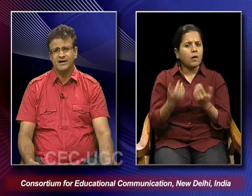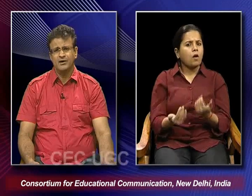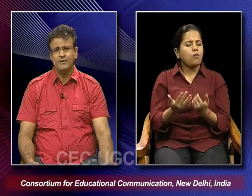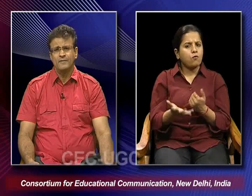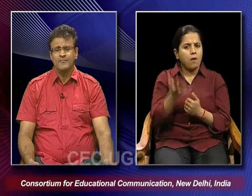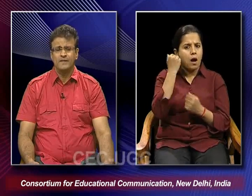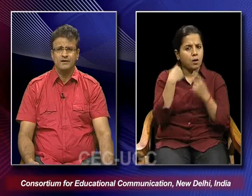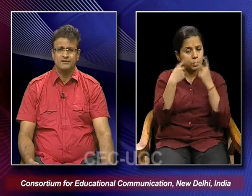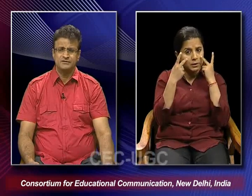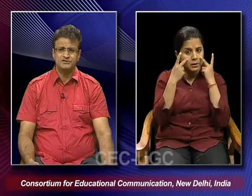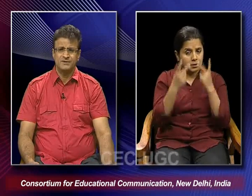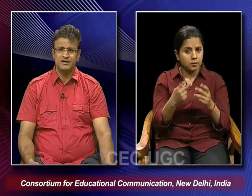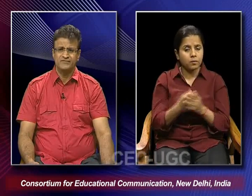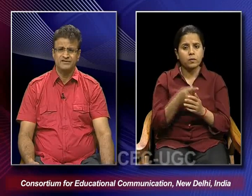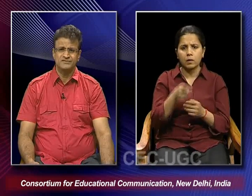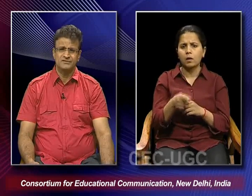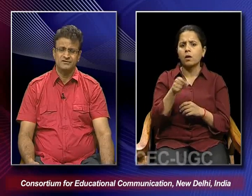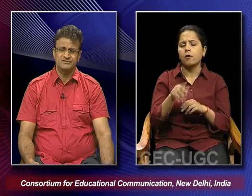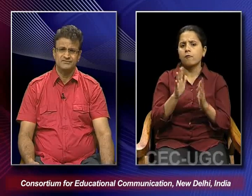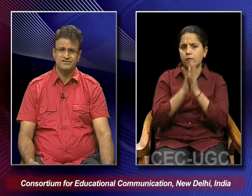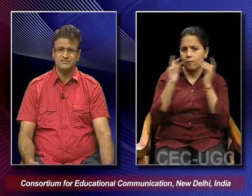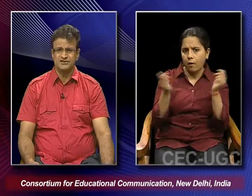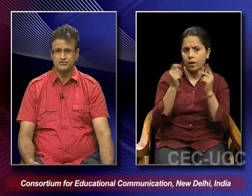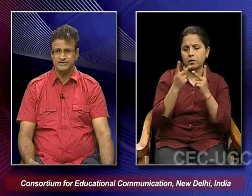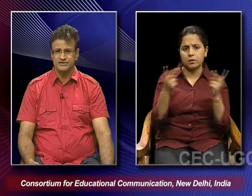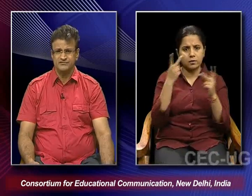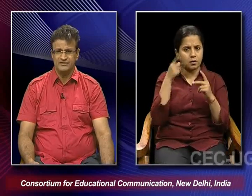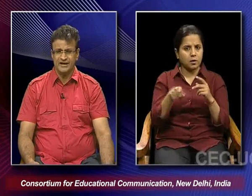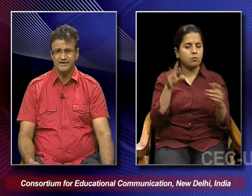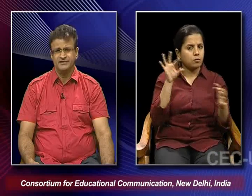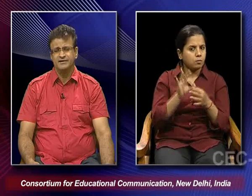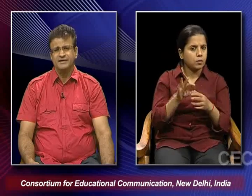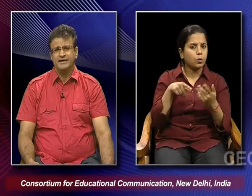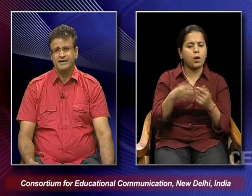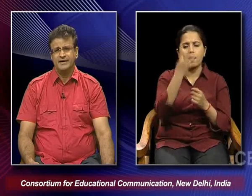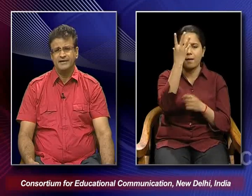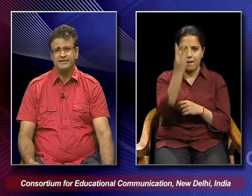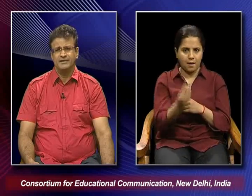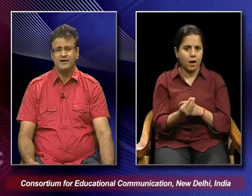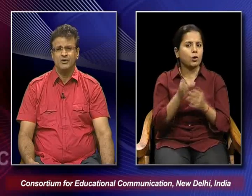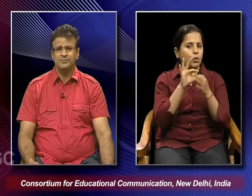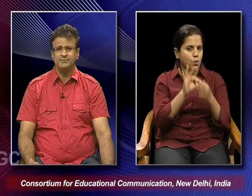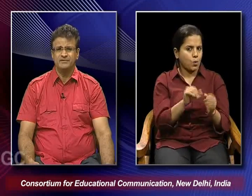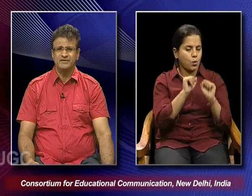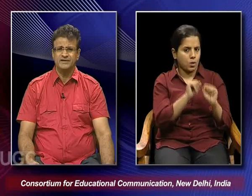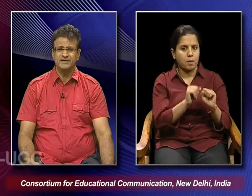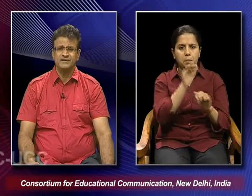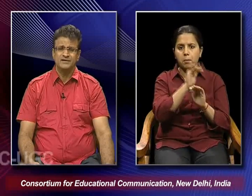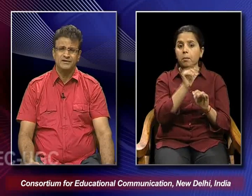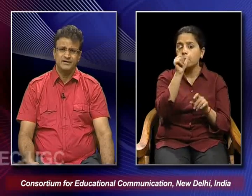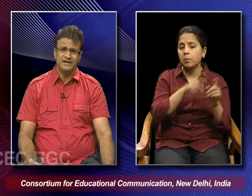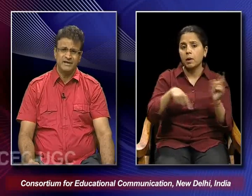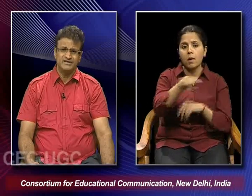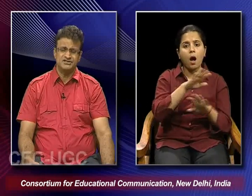that how this particular festival is a festival associated with night and how people when they